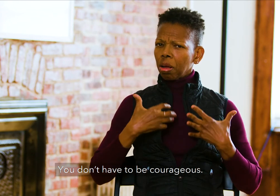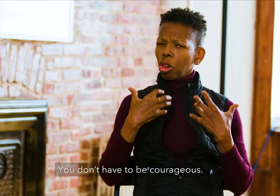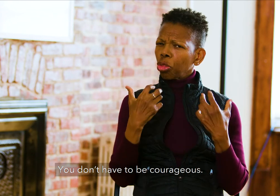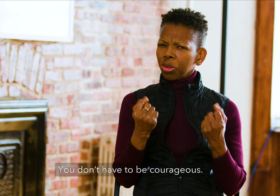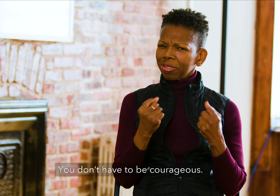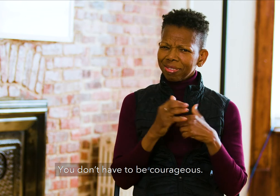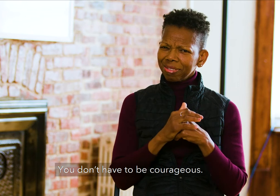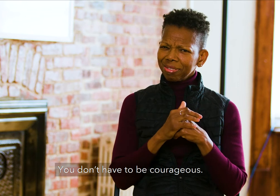courageous.